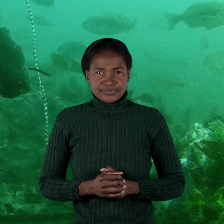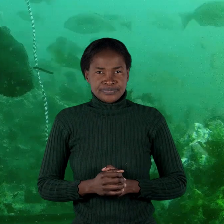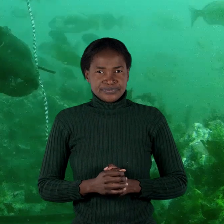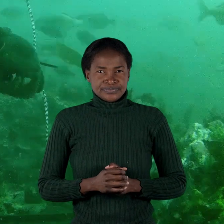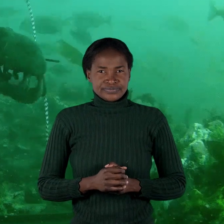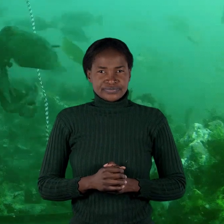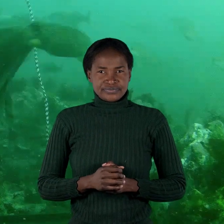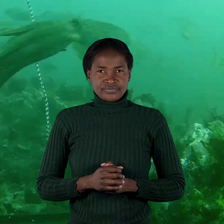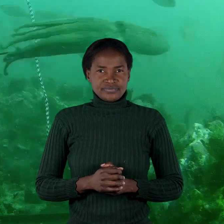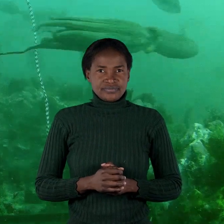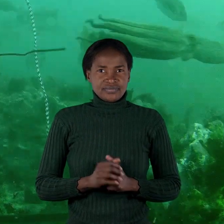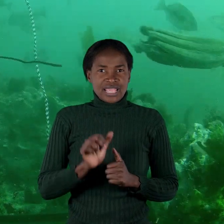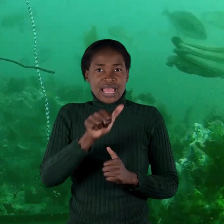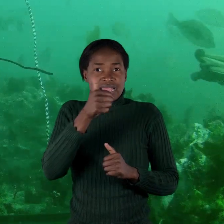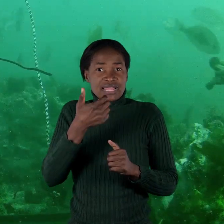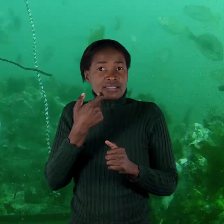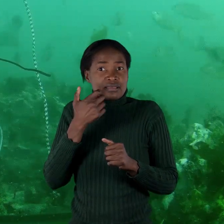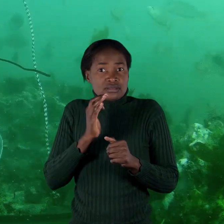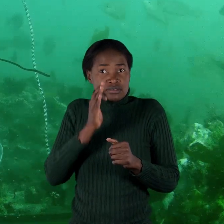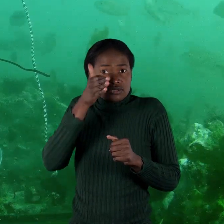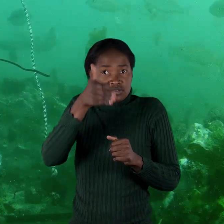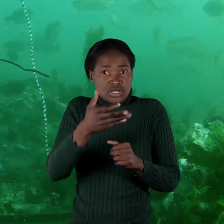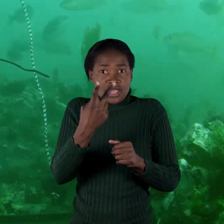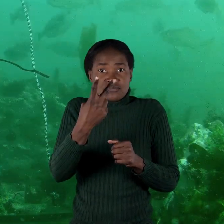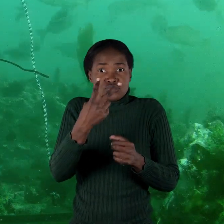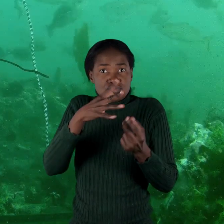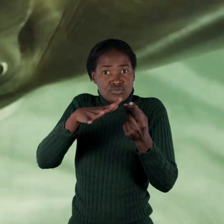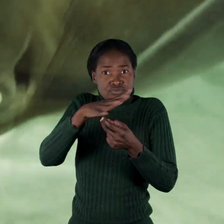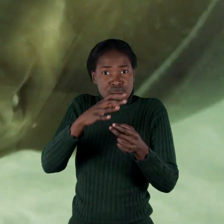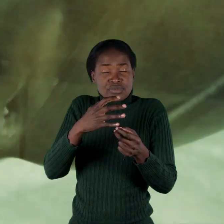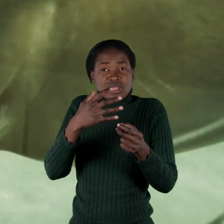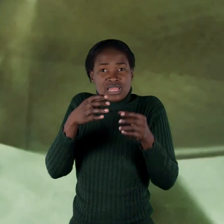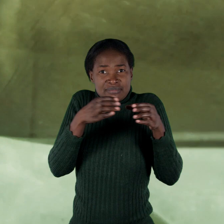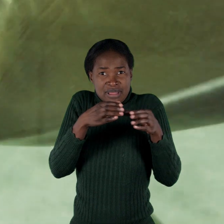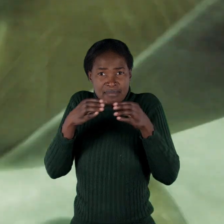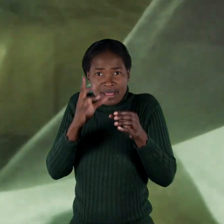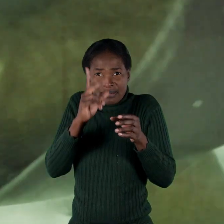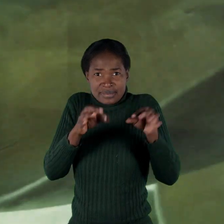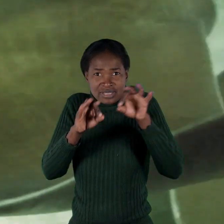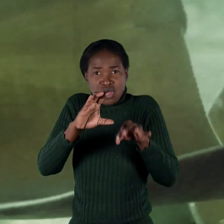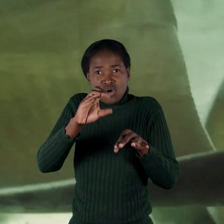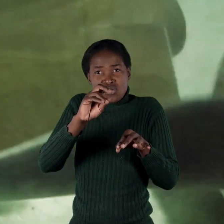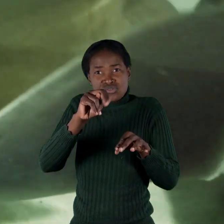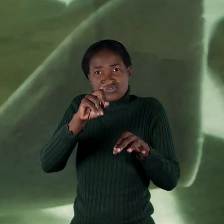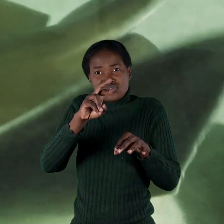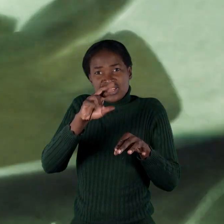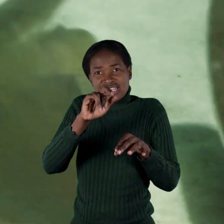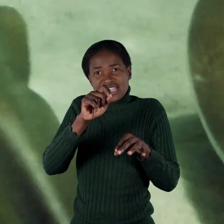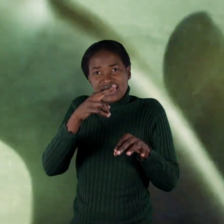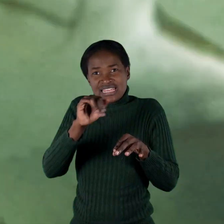Aside from sharks, there are two other groups of animals in the group scientists call chondrichthians. Skates and rays are very